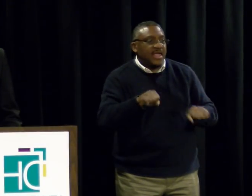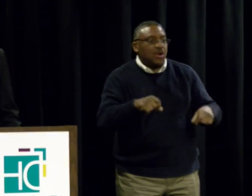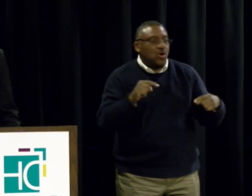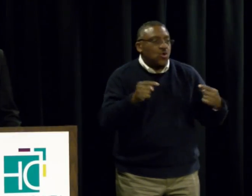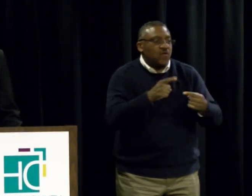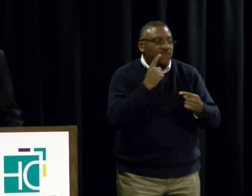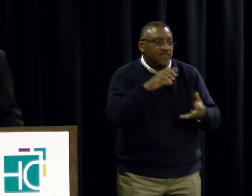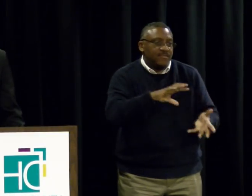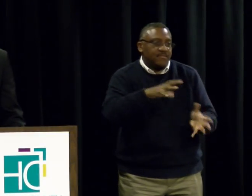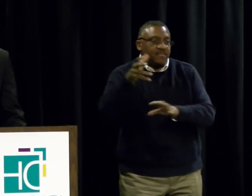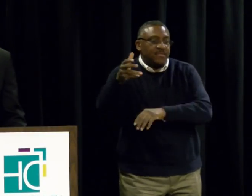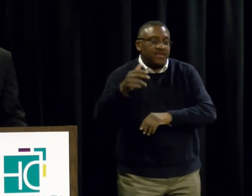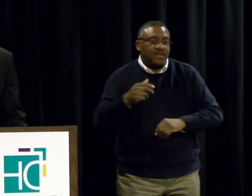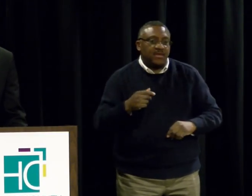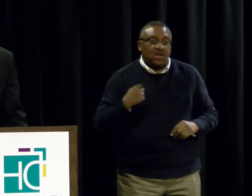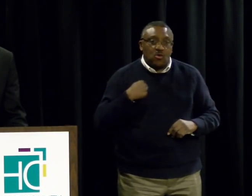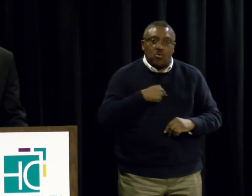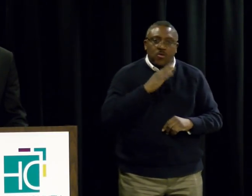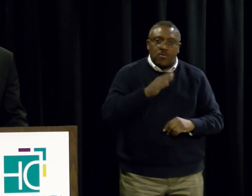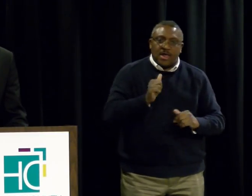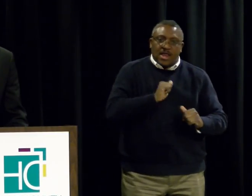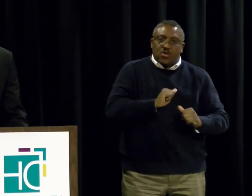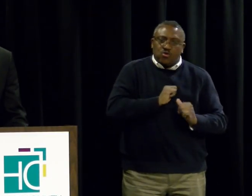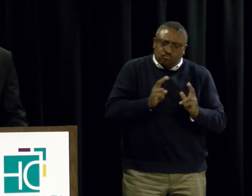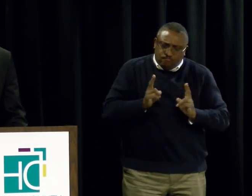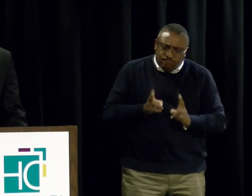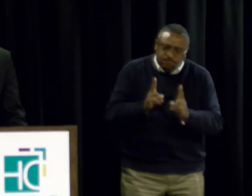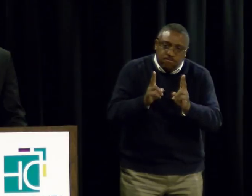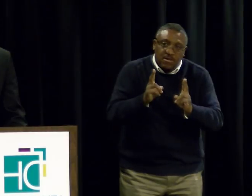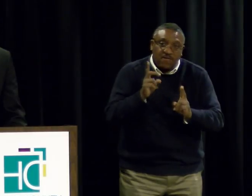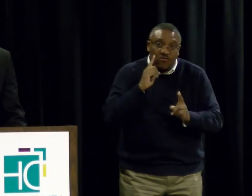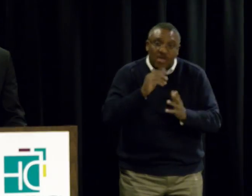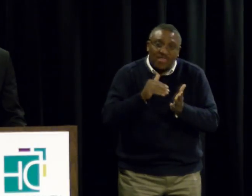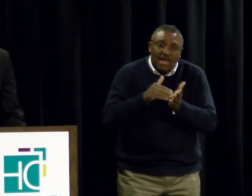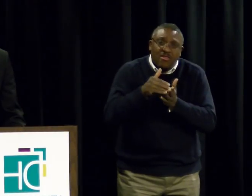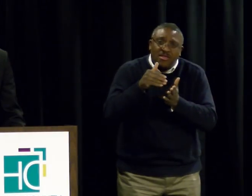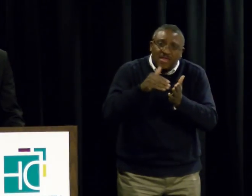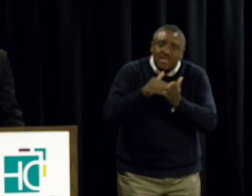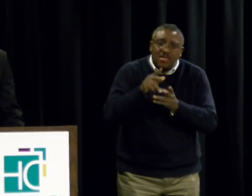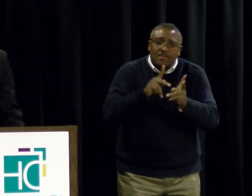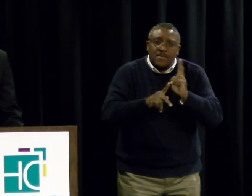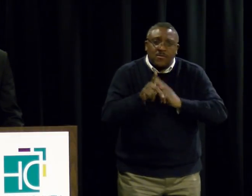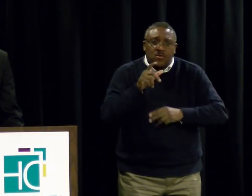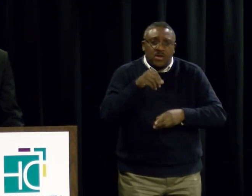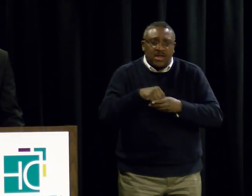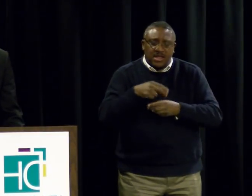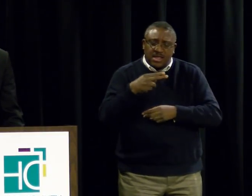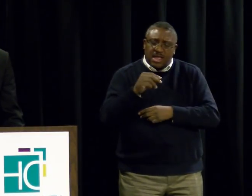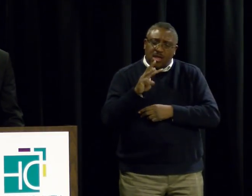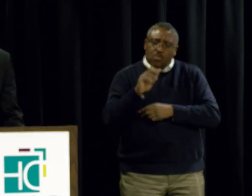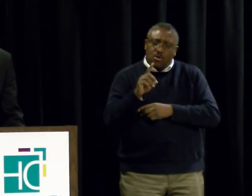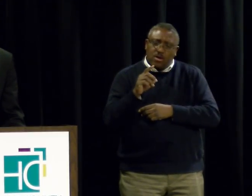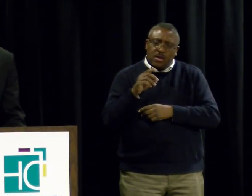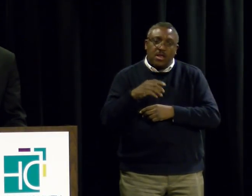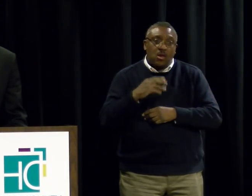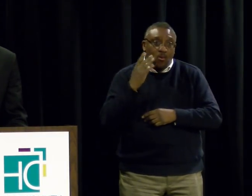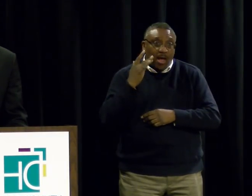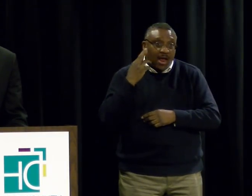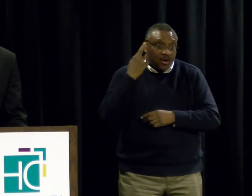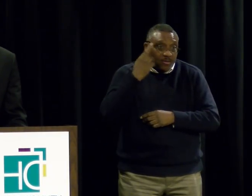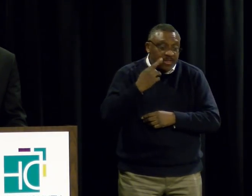We will have a sense of urgency about thousands of Howard County residents who need our help due to poverty,